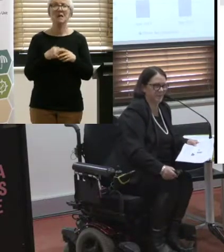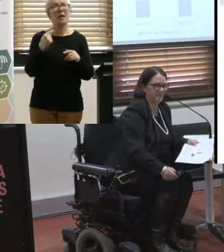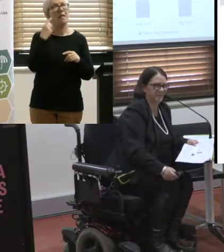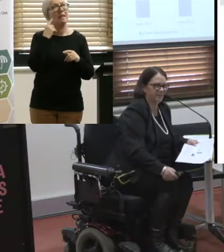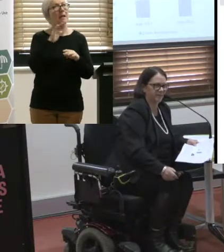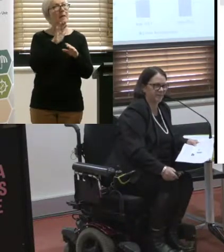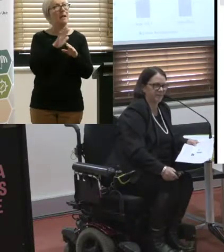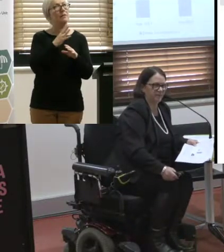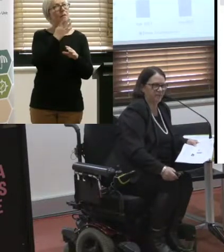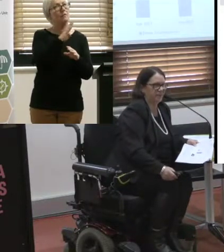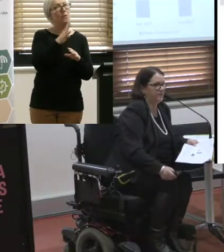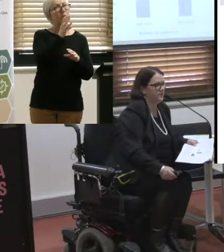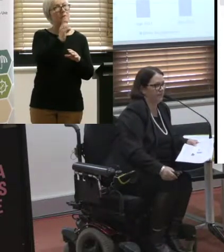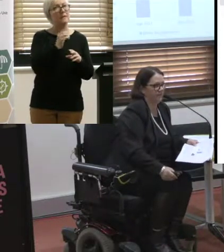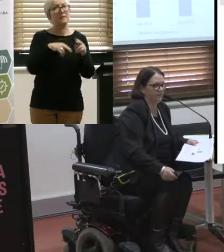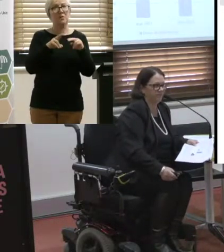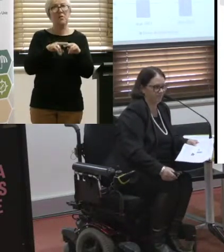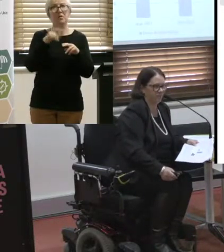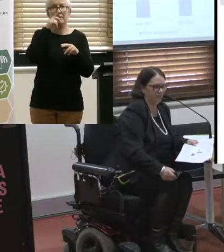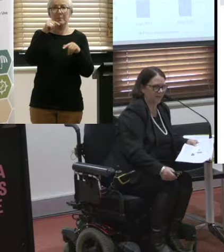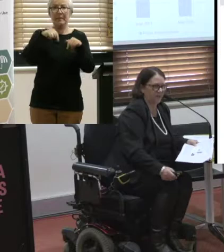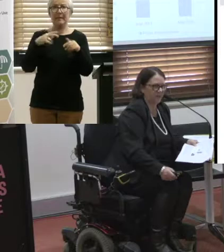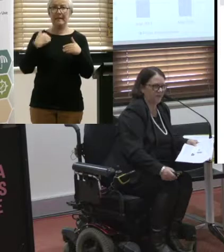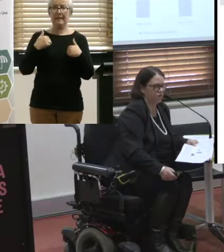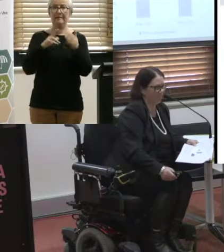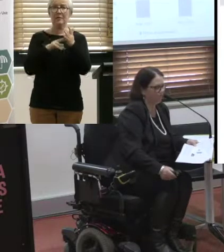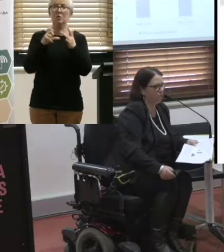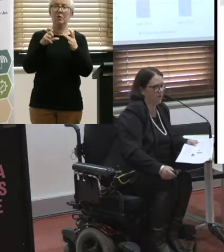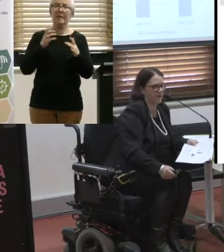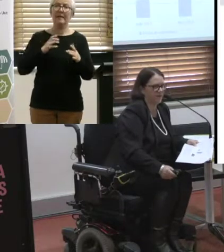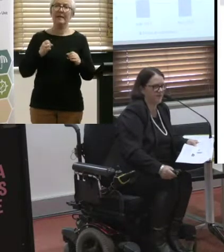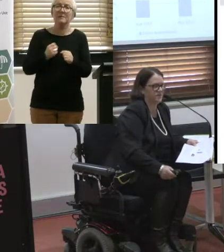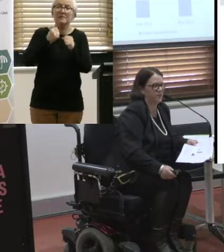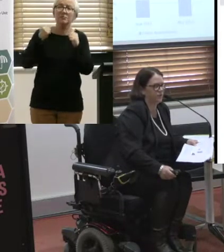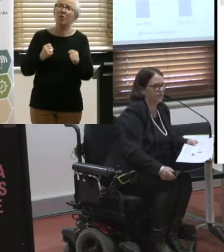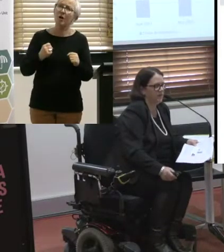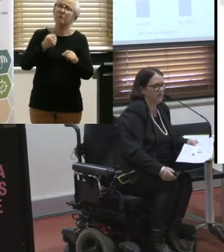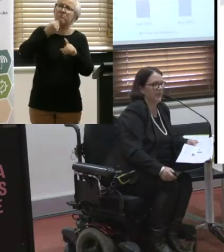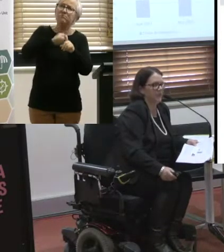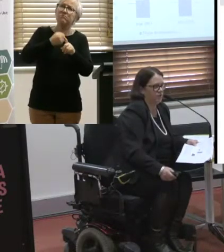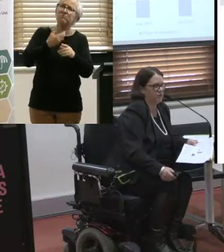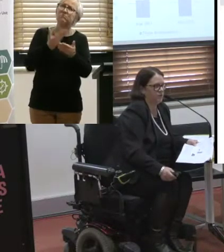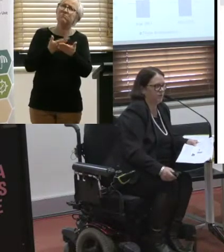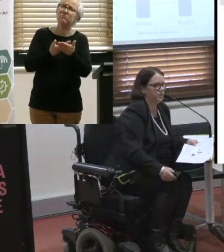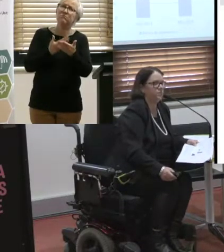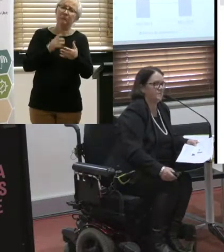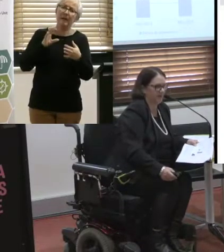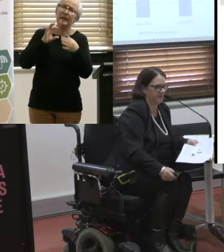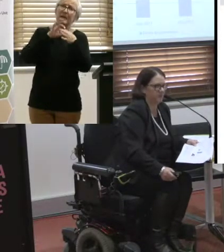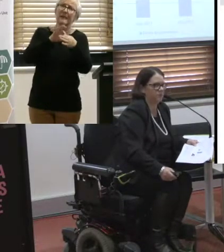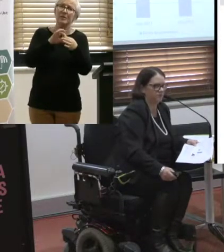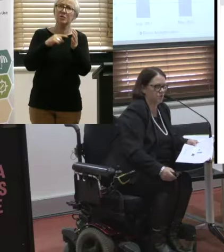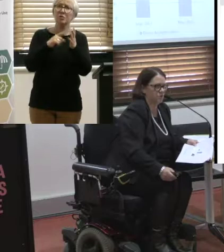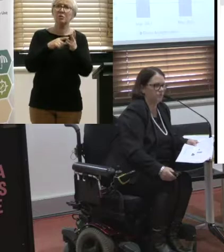of the state that really need to be having a really strong voice and a strong connection to